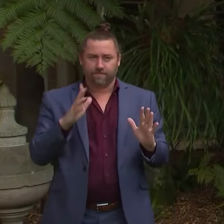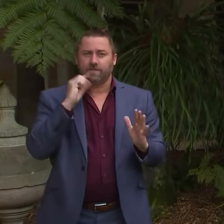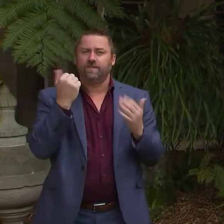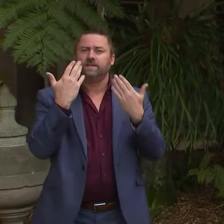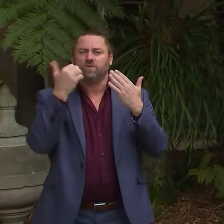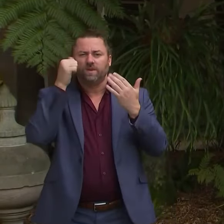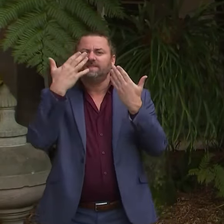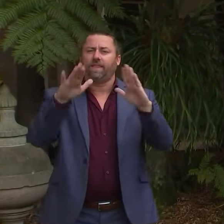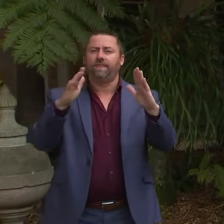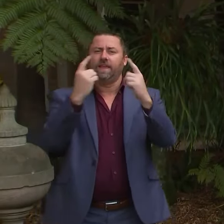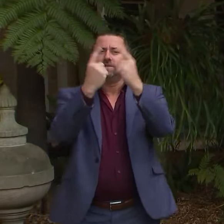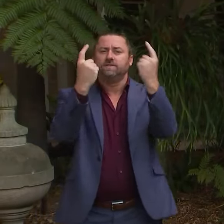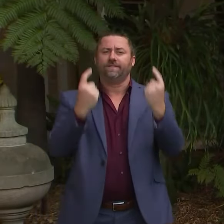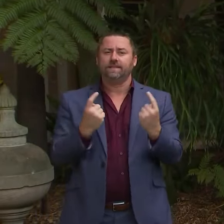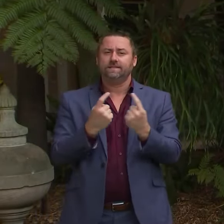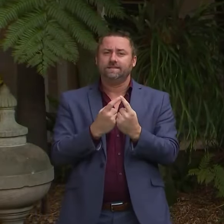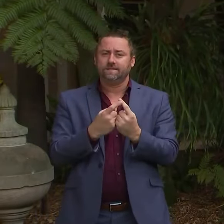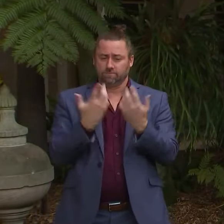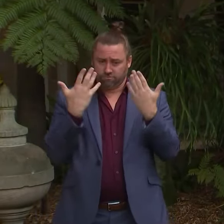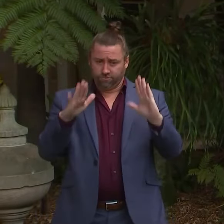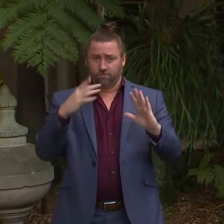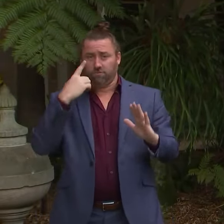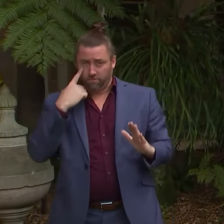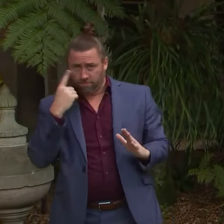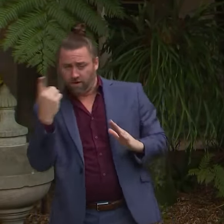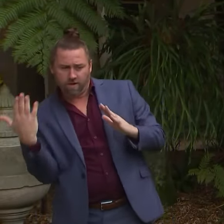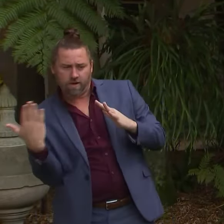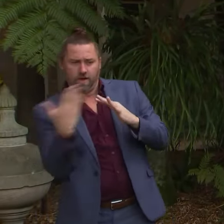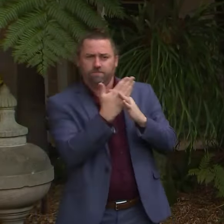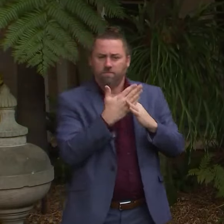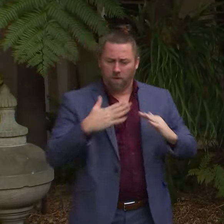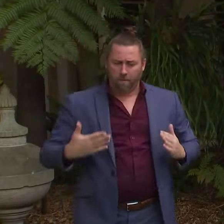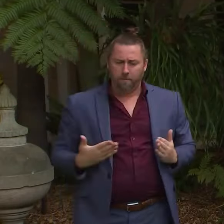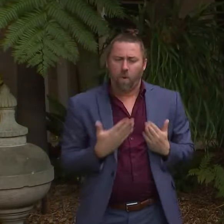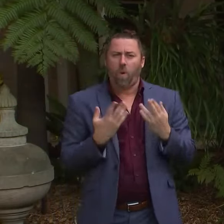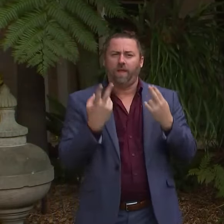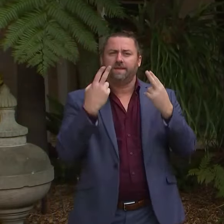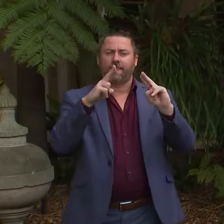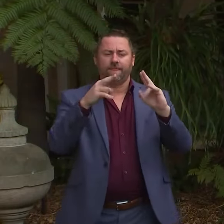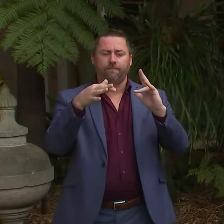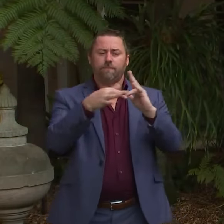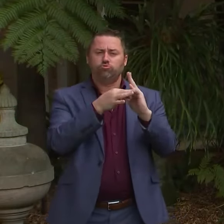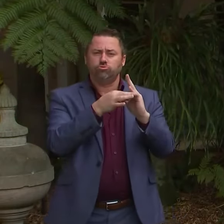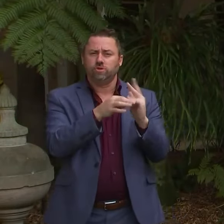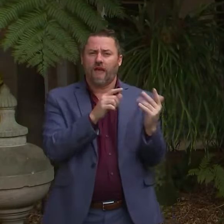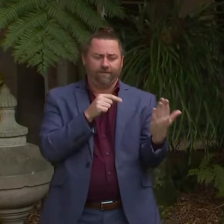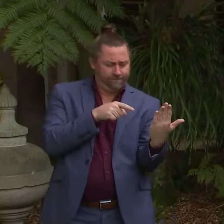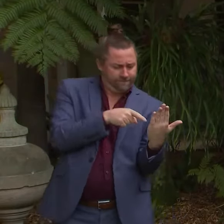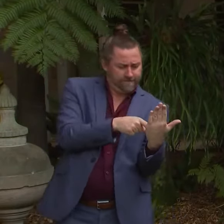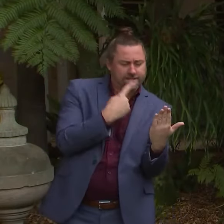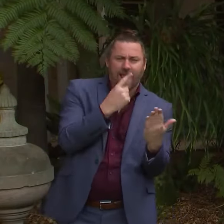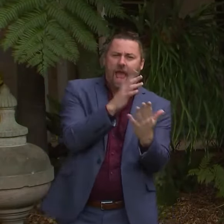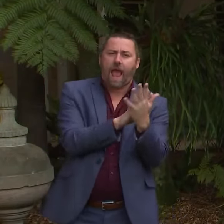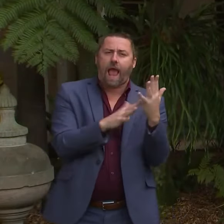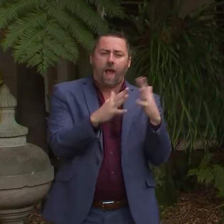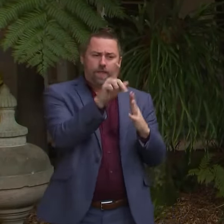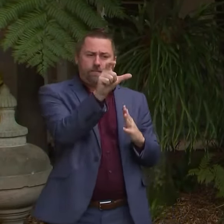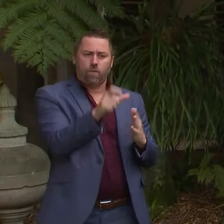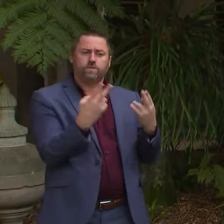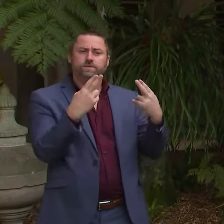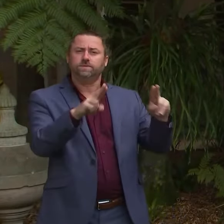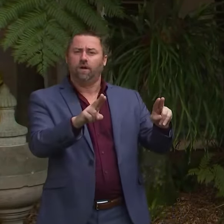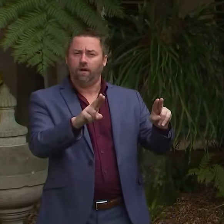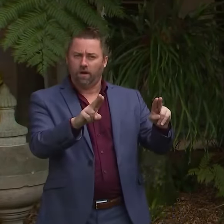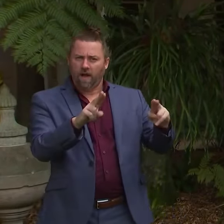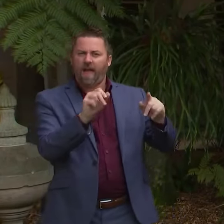death certificates that are sent to the Department of Birth, Deaths Marriages, which is the definitive cause of death, uh, for an individual. And that will contain the primary